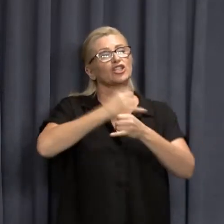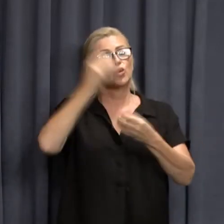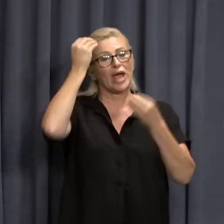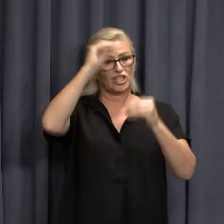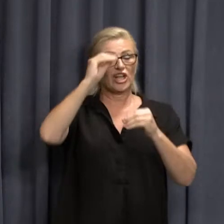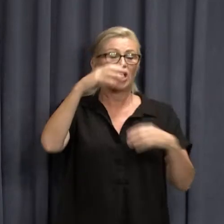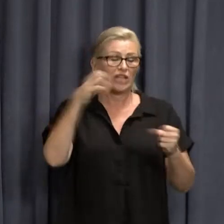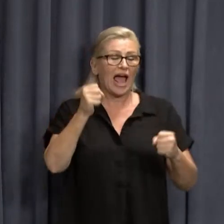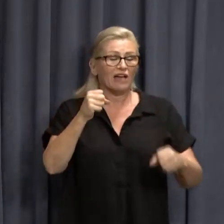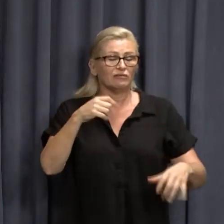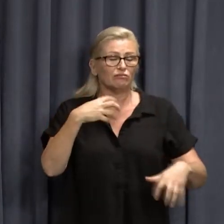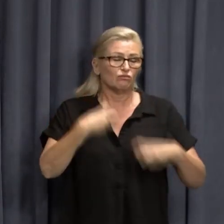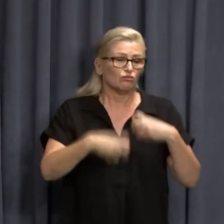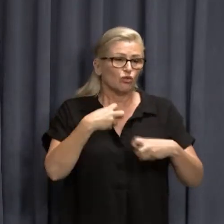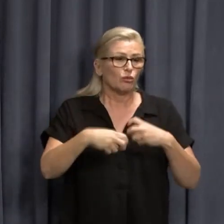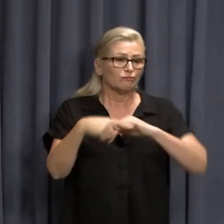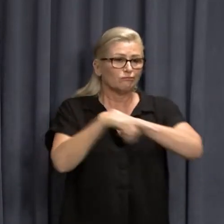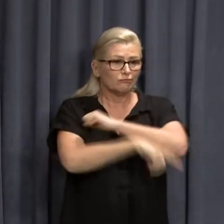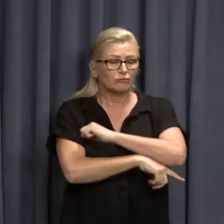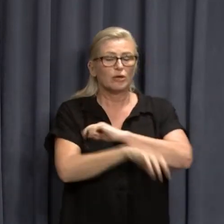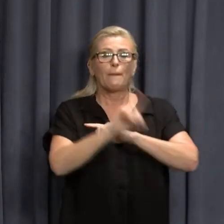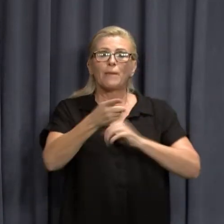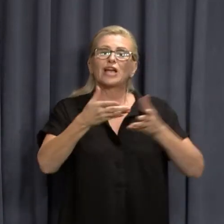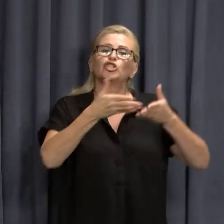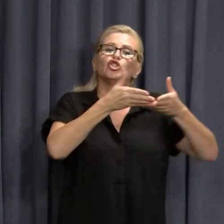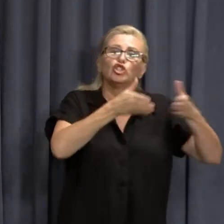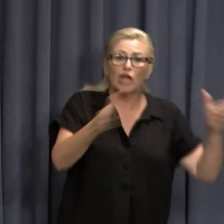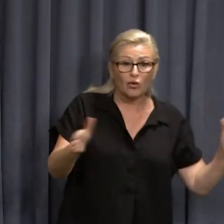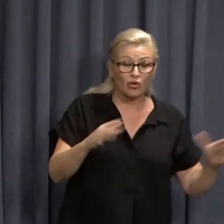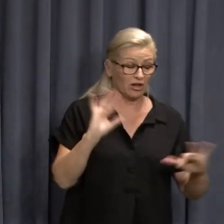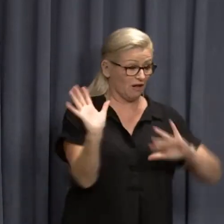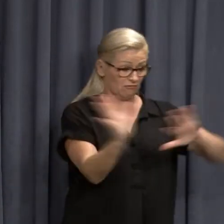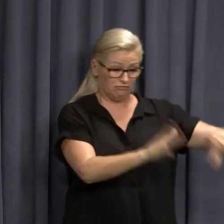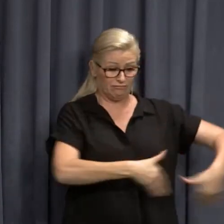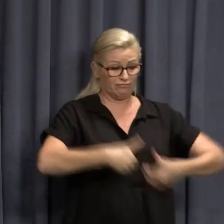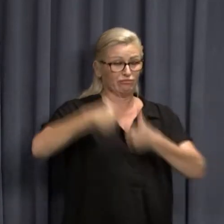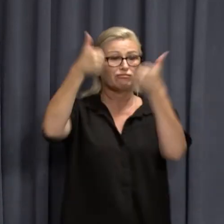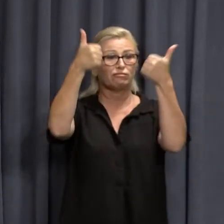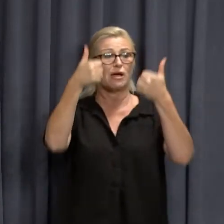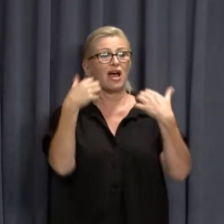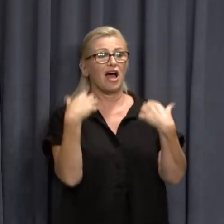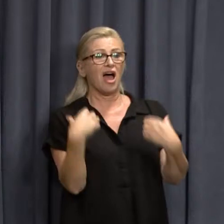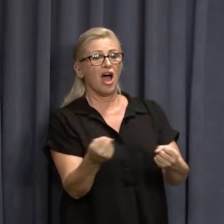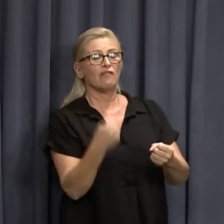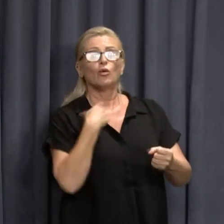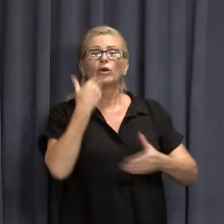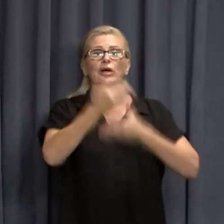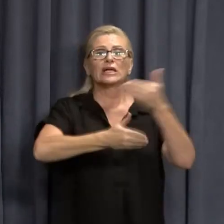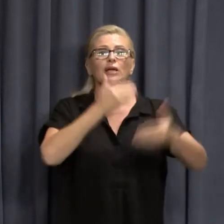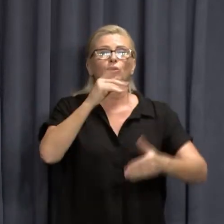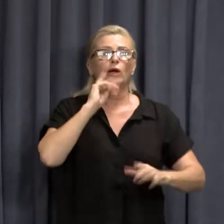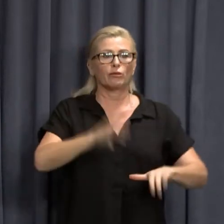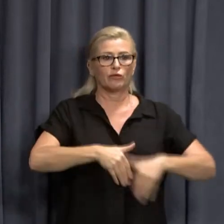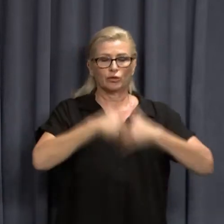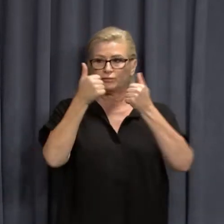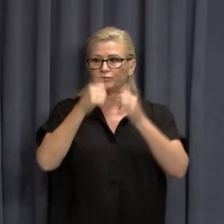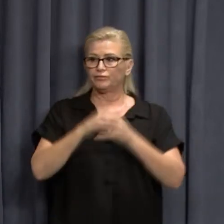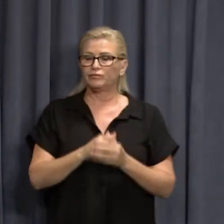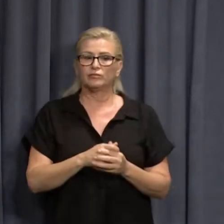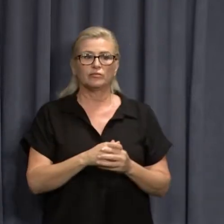broadly, the tourism industry has done well, we'll continue to do our best to make sure it does well in the future. Yeah. The you ever